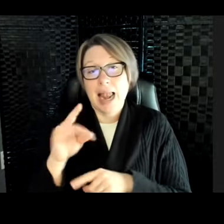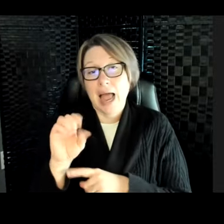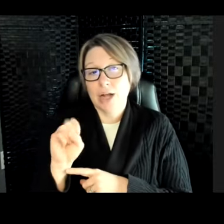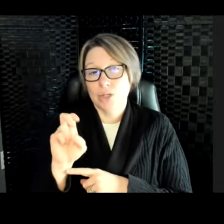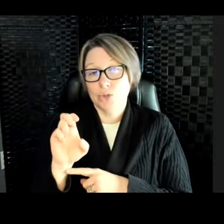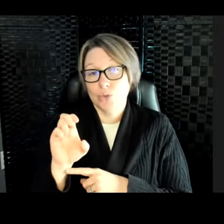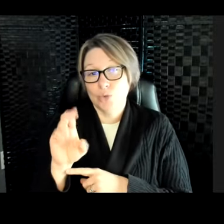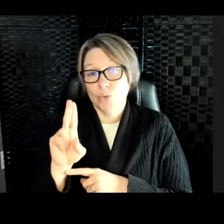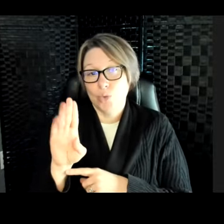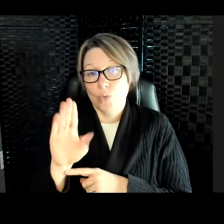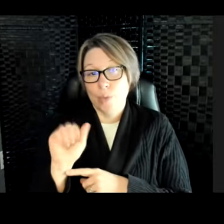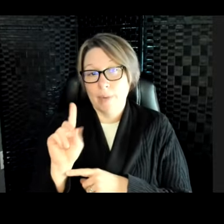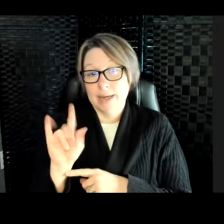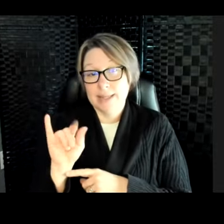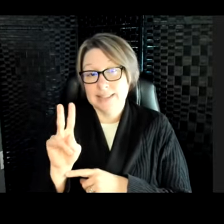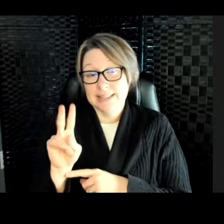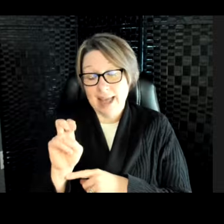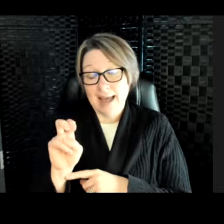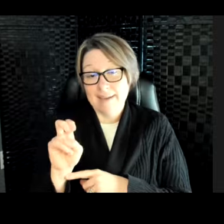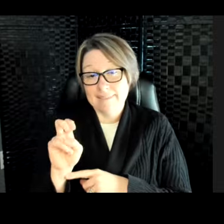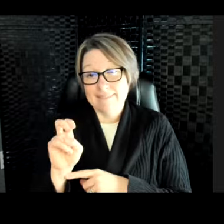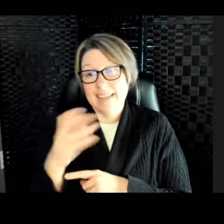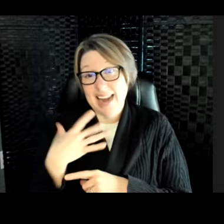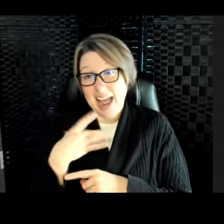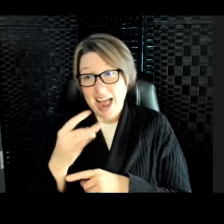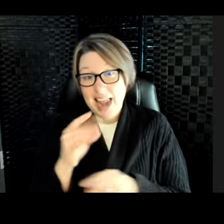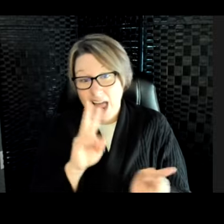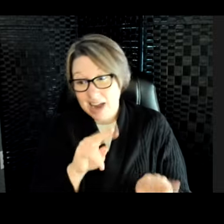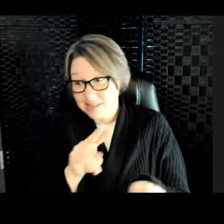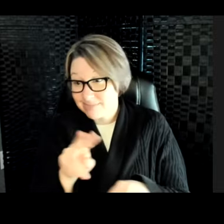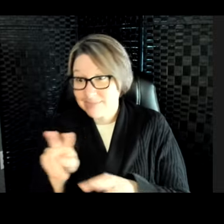see them in the wild because they move really gracefully through the water.